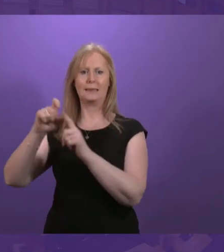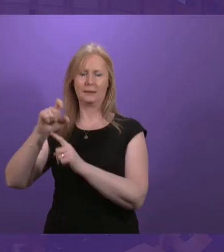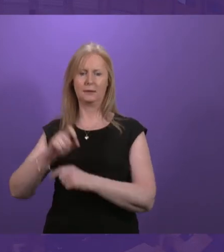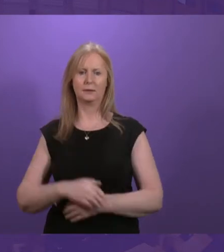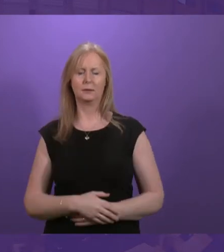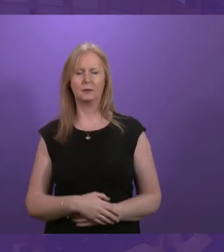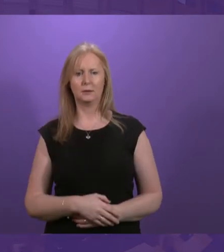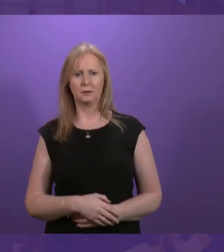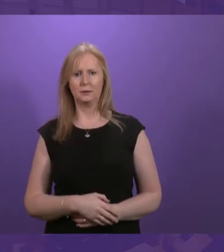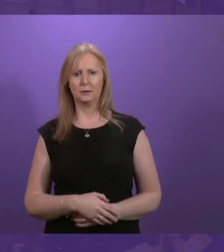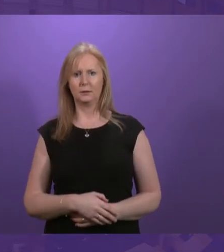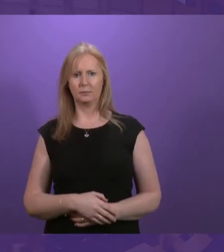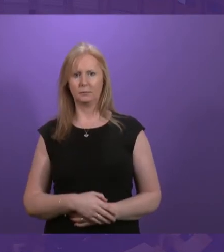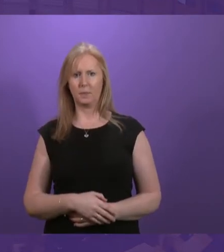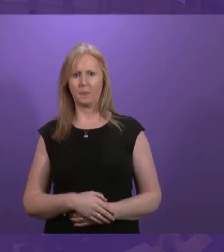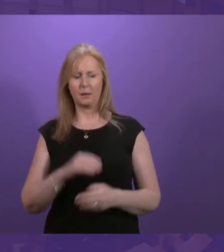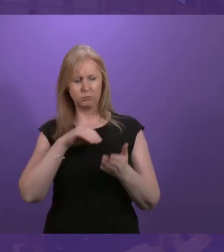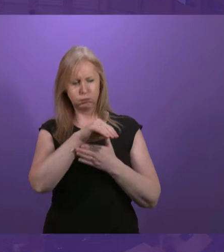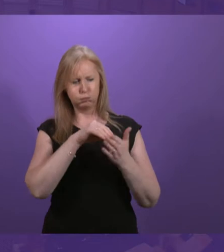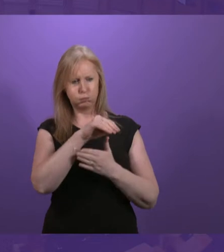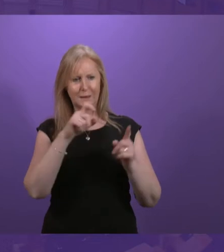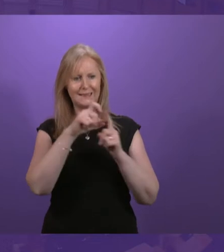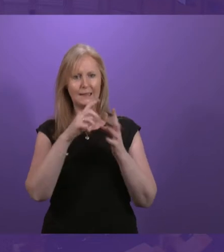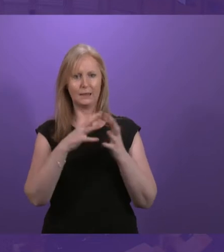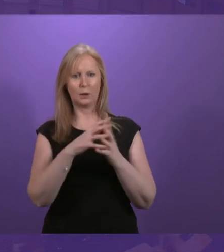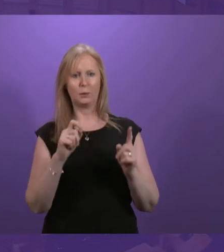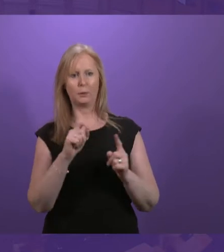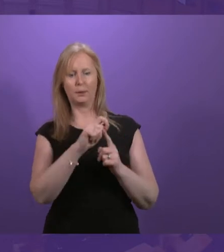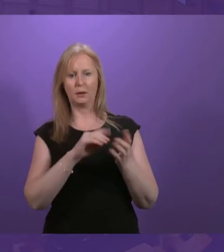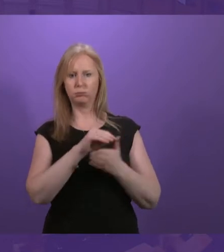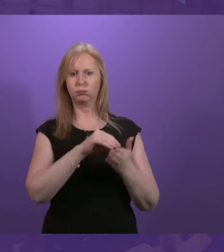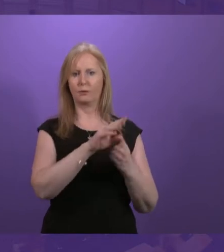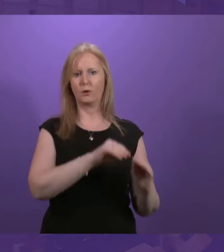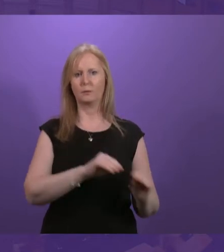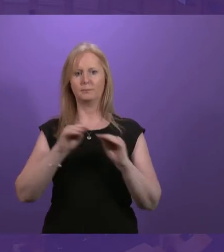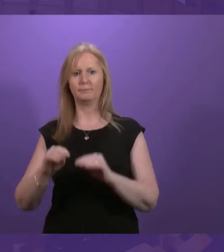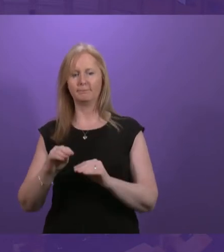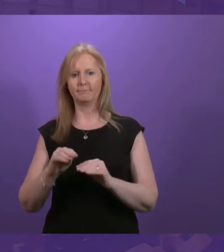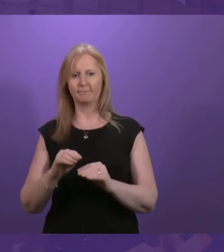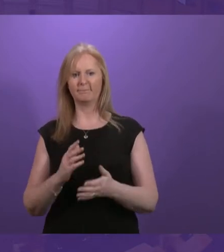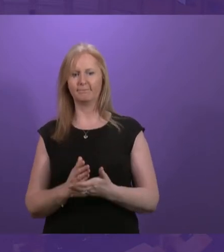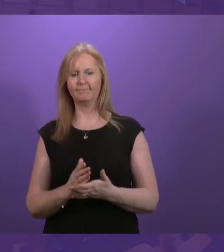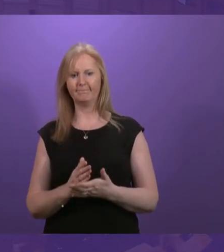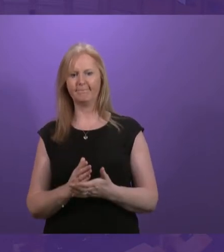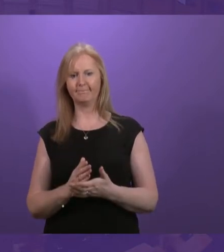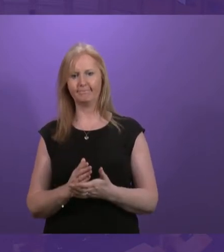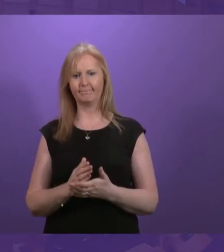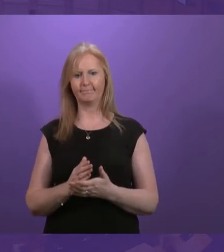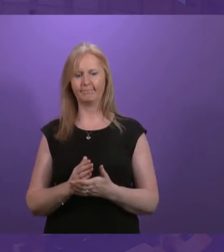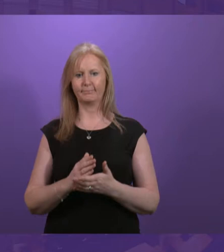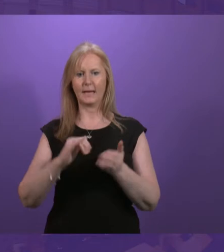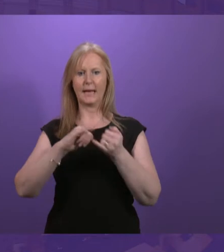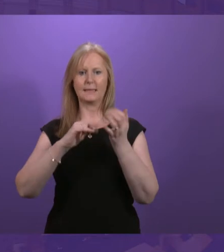No doubt paying millions to the DWP for the privilege. It also makes a mockery of the SNP promises in